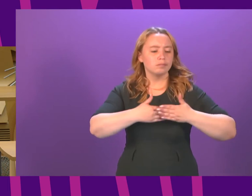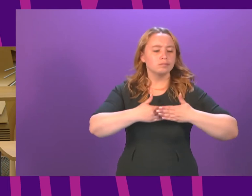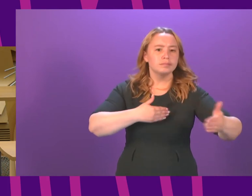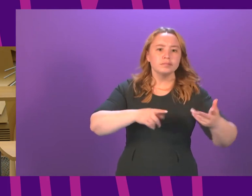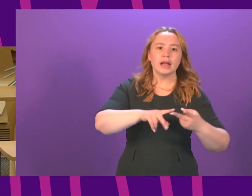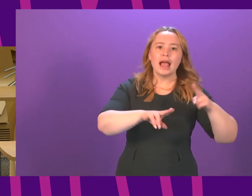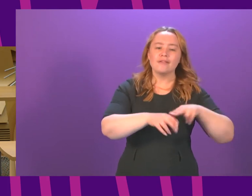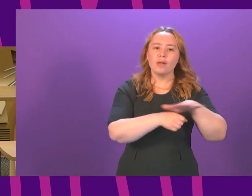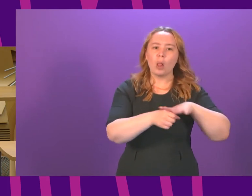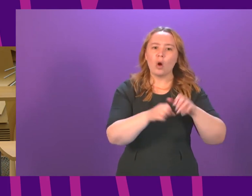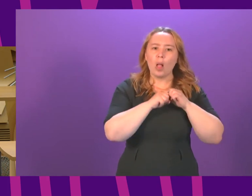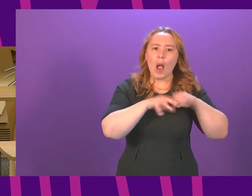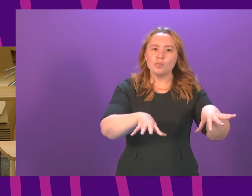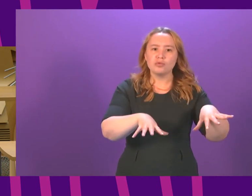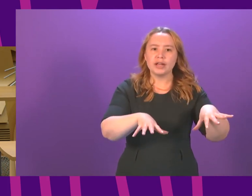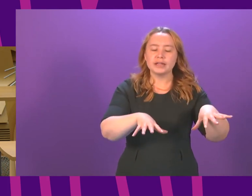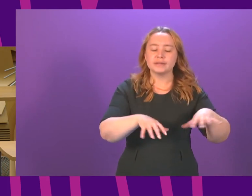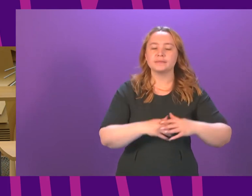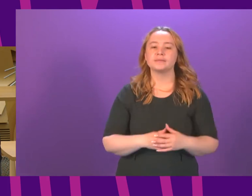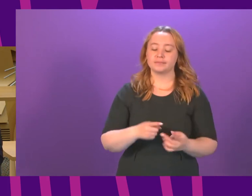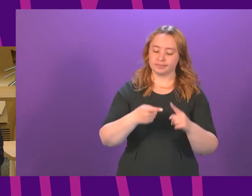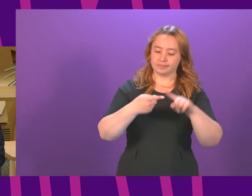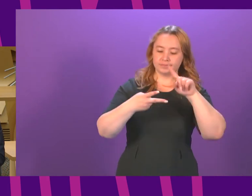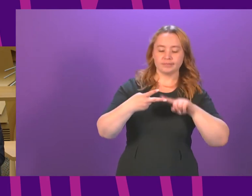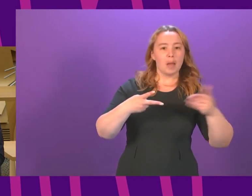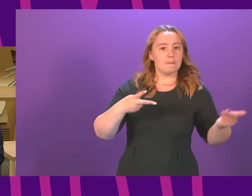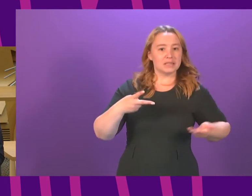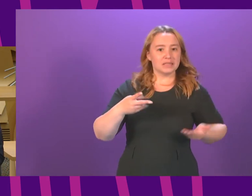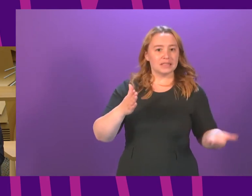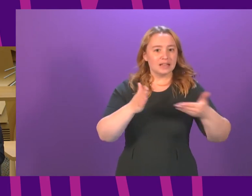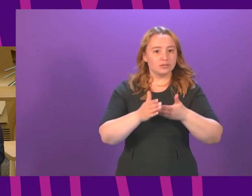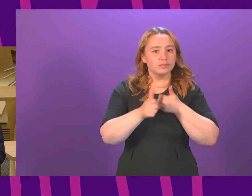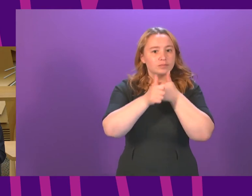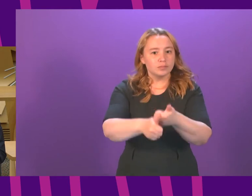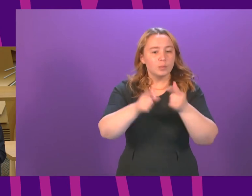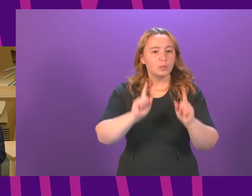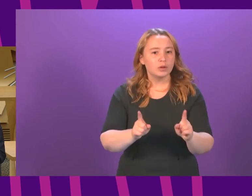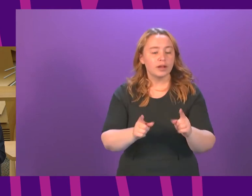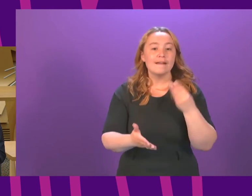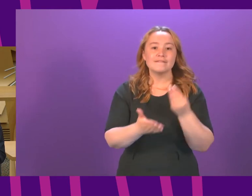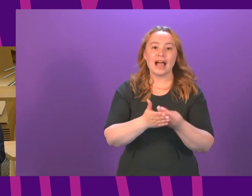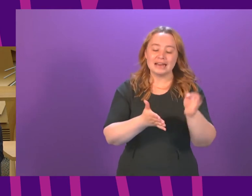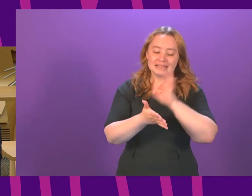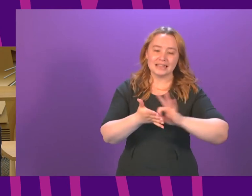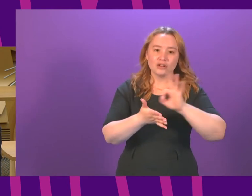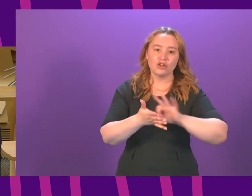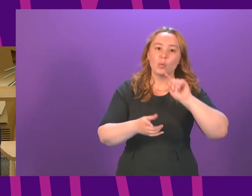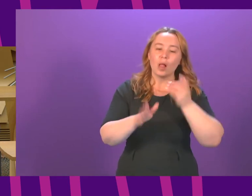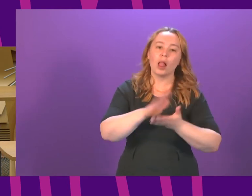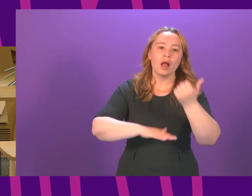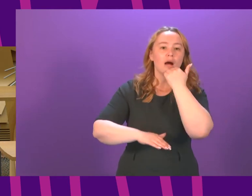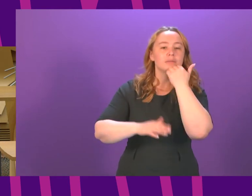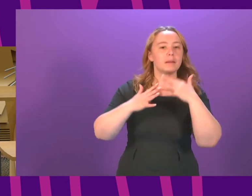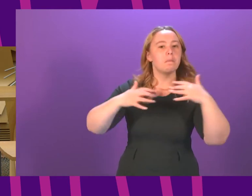already set out? What further support can businesses expect? While the Finance Secretary will update Parliament tomorrow,